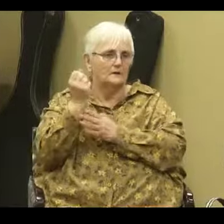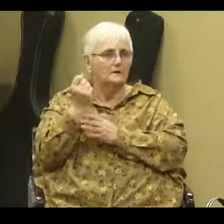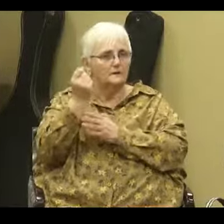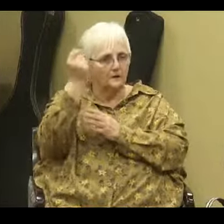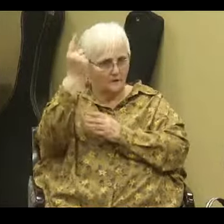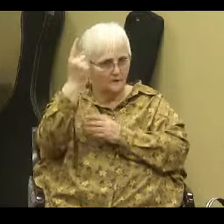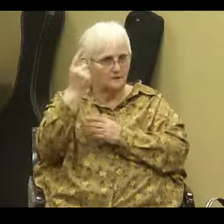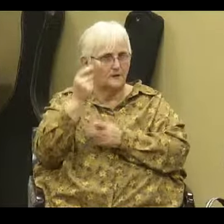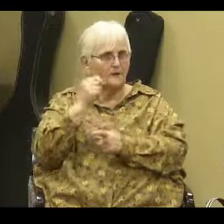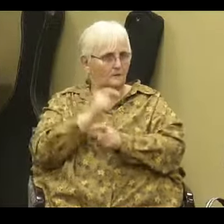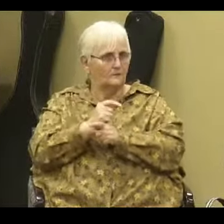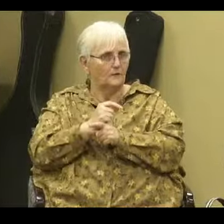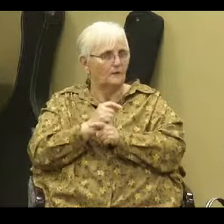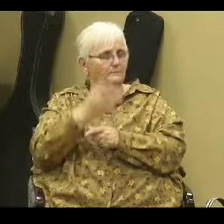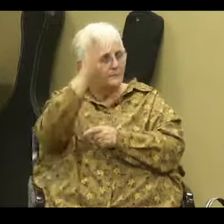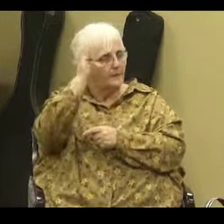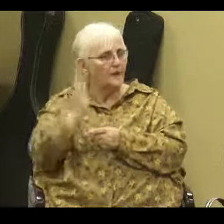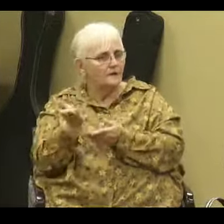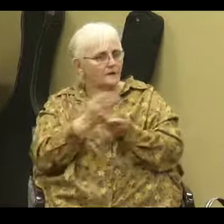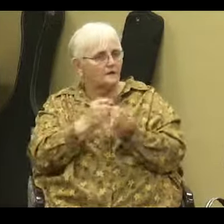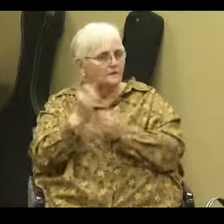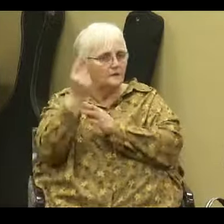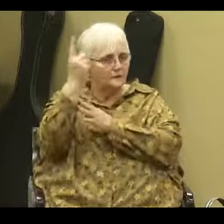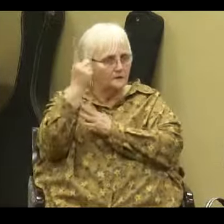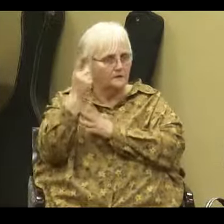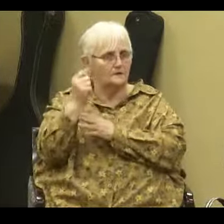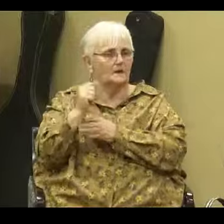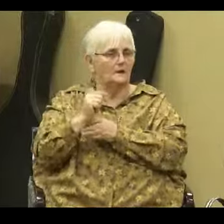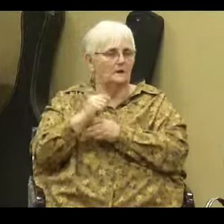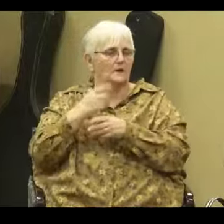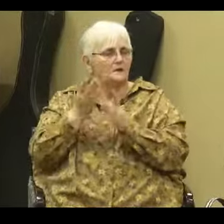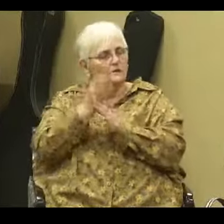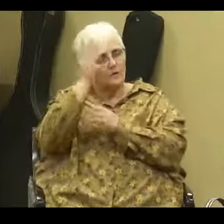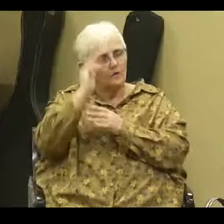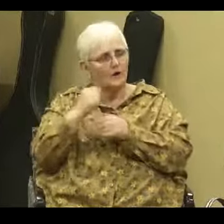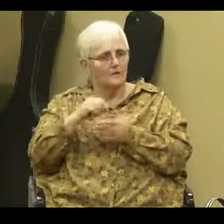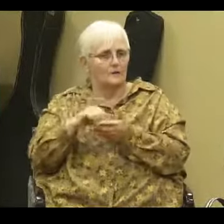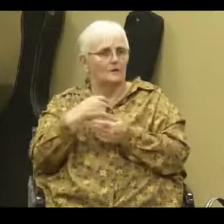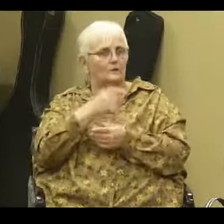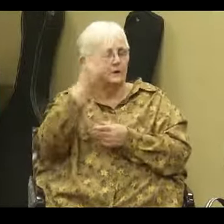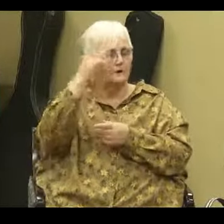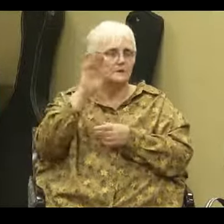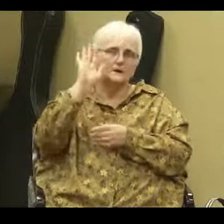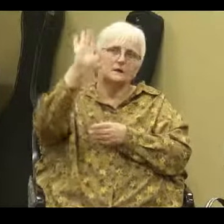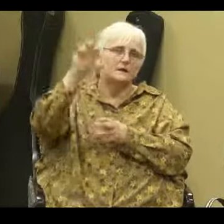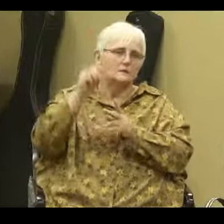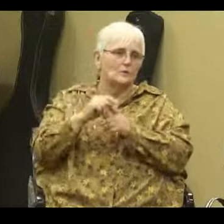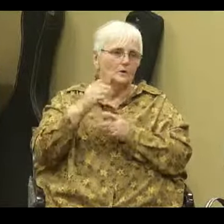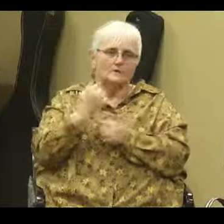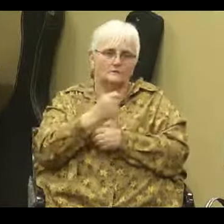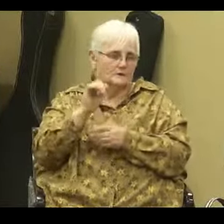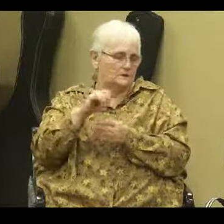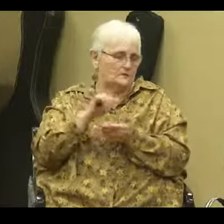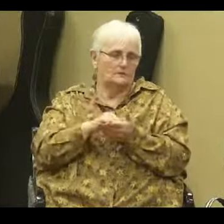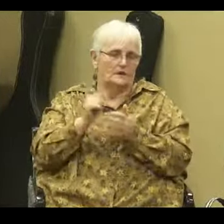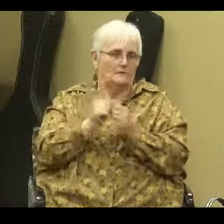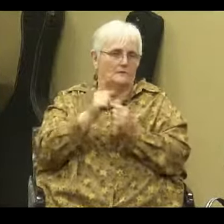Right? Okay, God gives the understanding. It's through him that we understand his word. None of us can do that without the Holy Spirit.